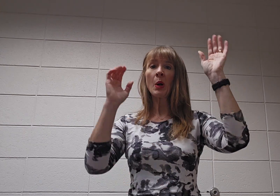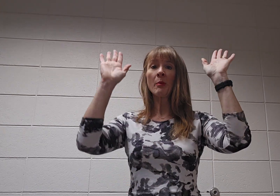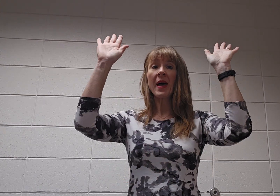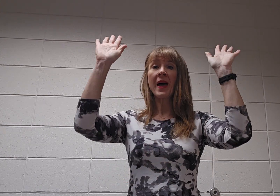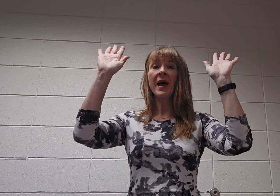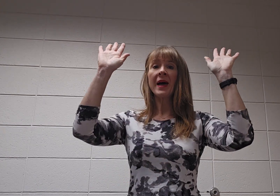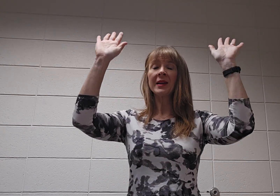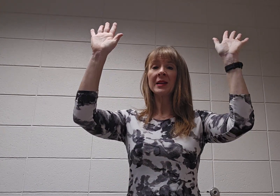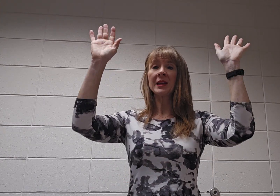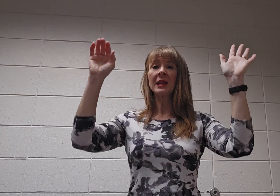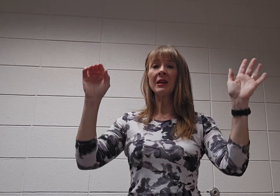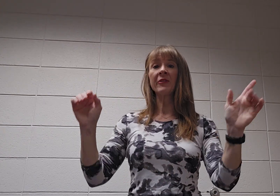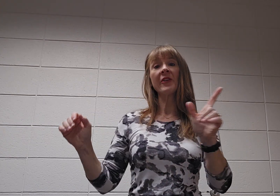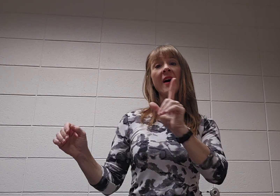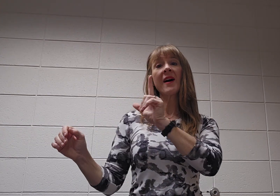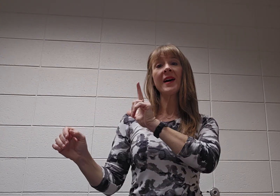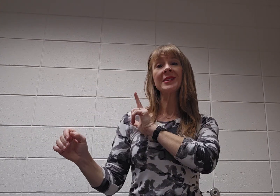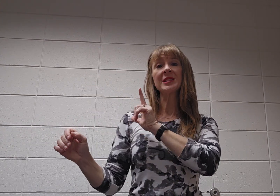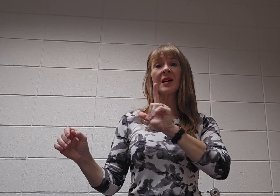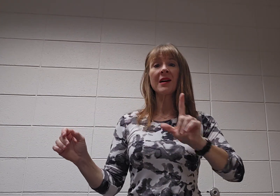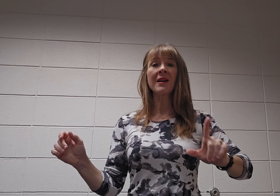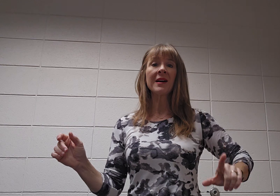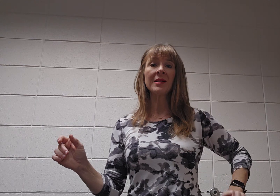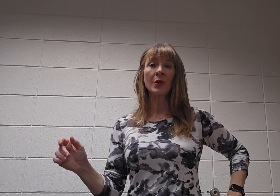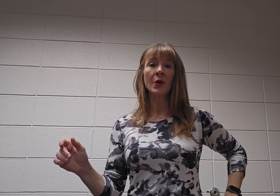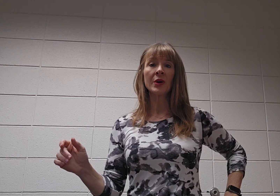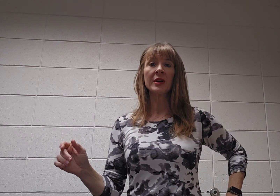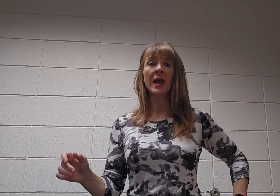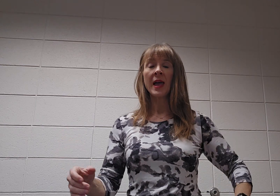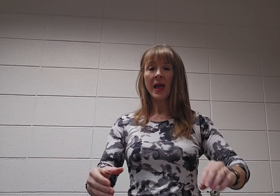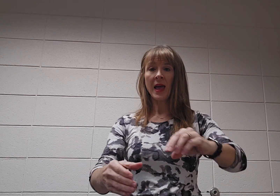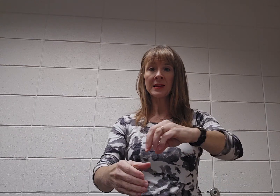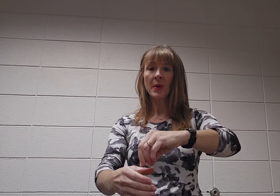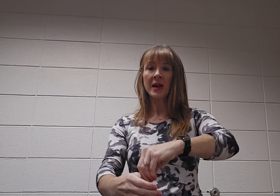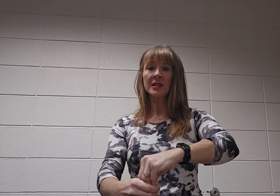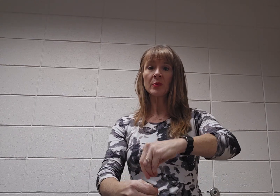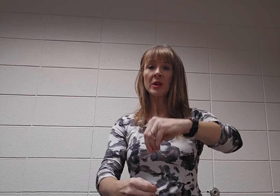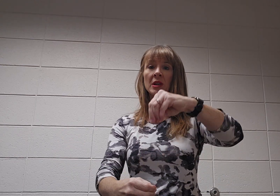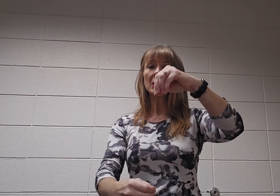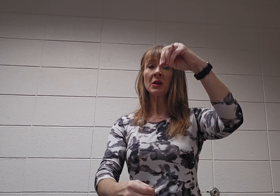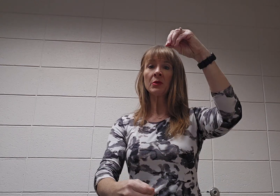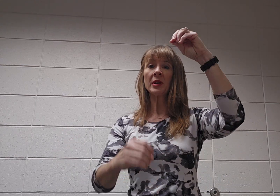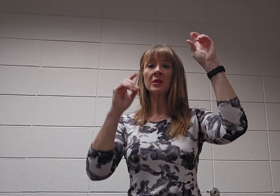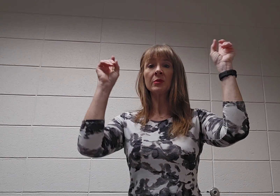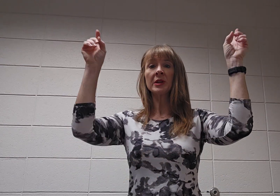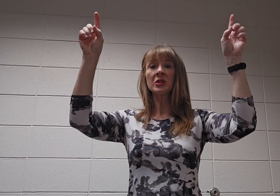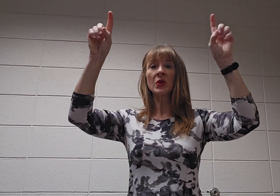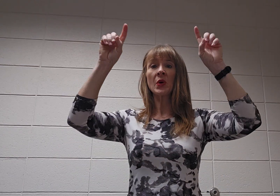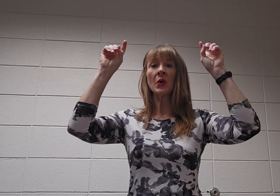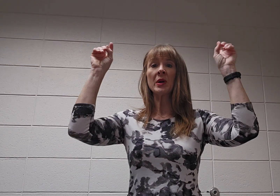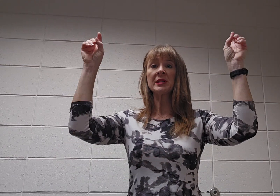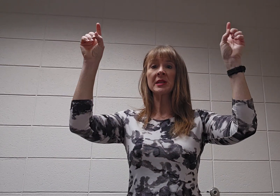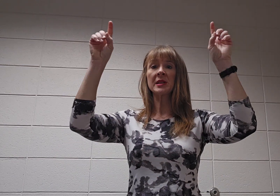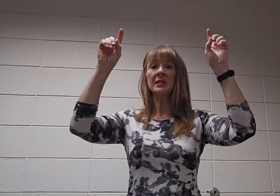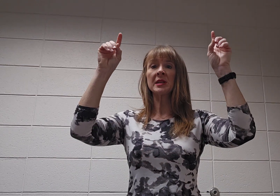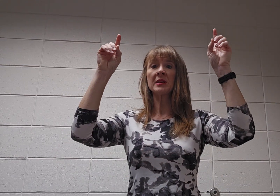magnifies the Lord, and my spirit rejoices in